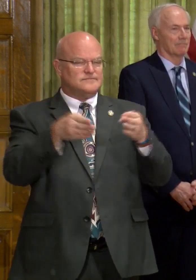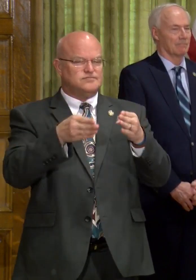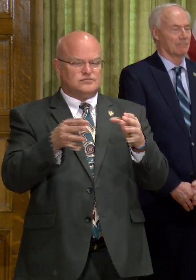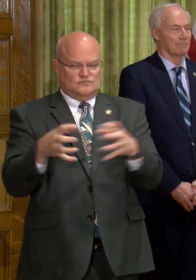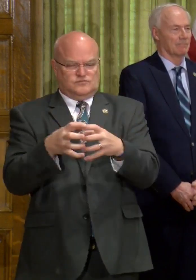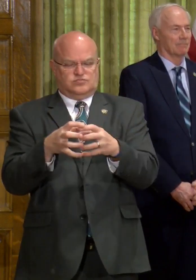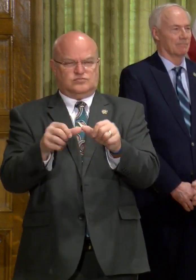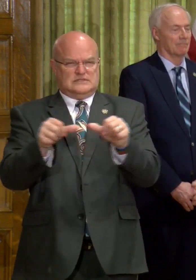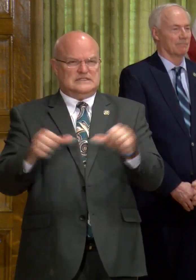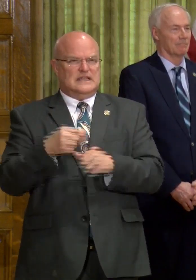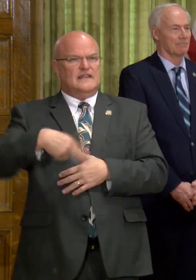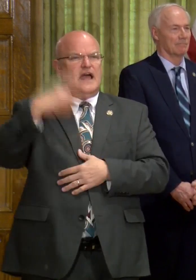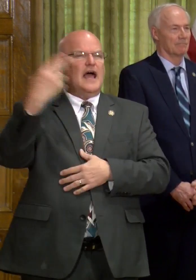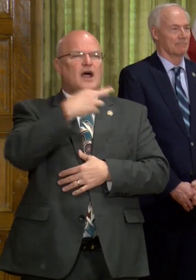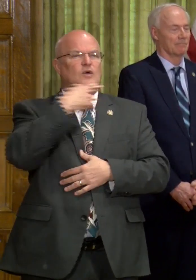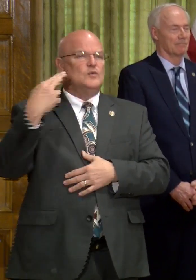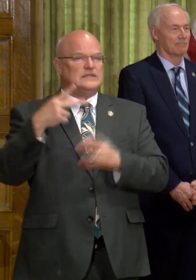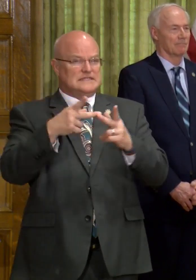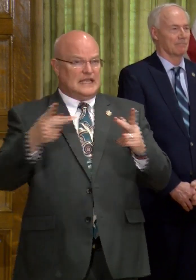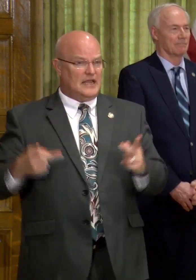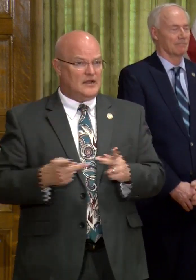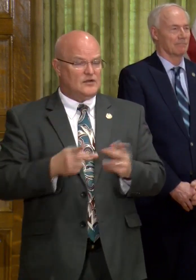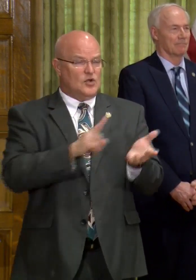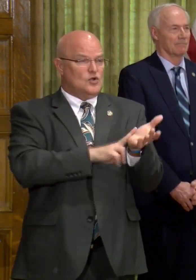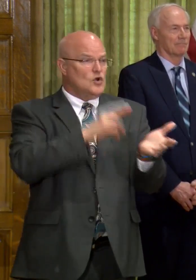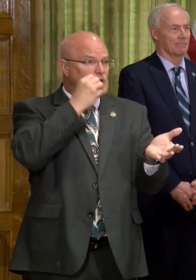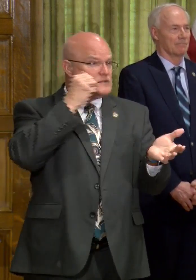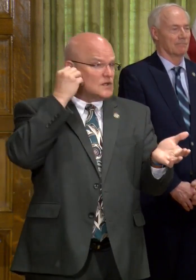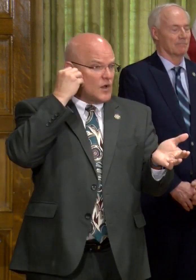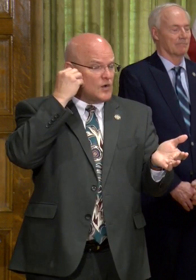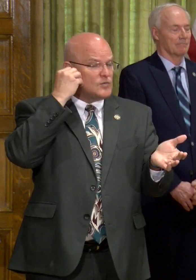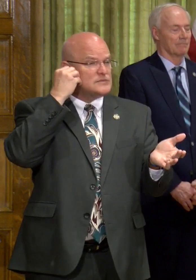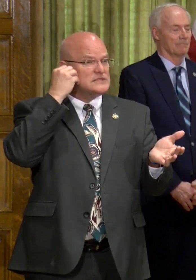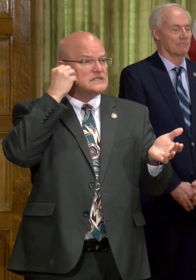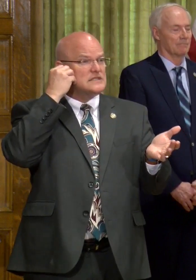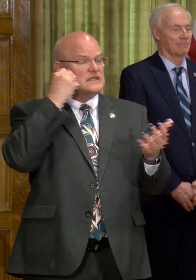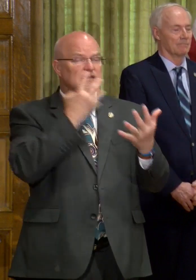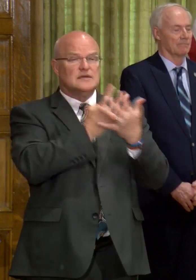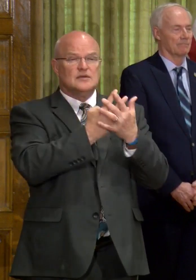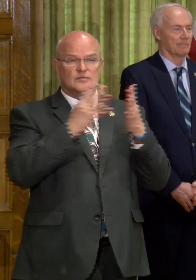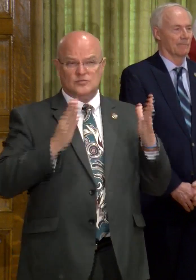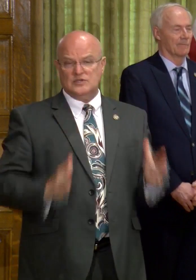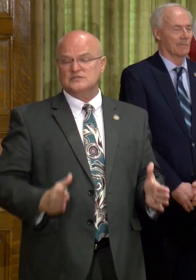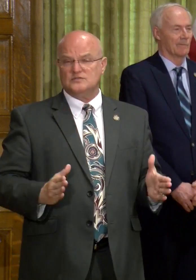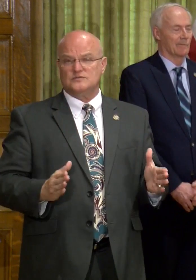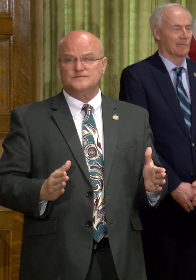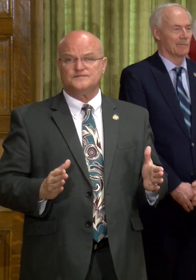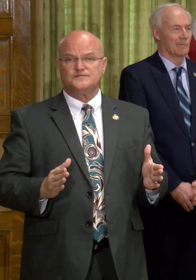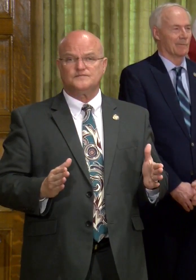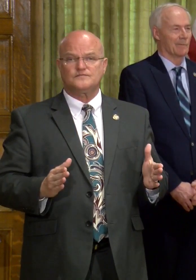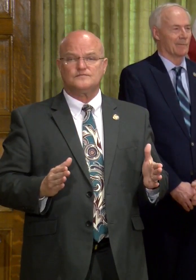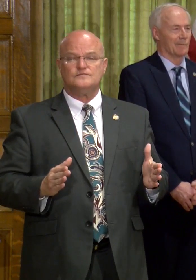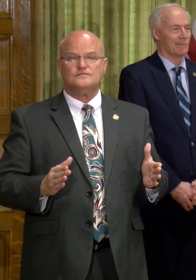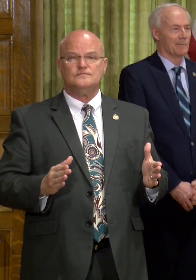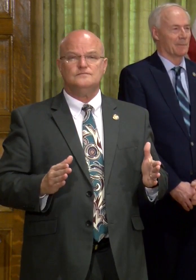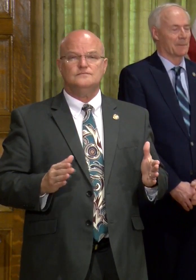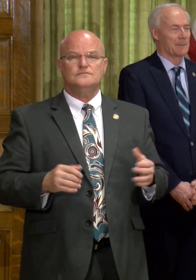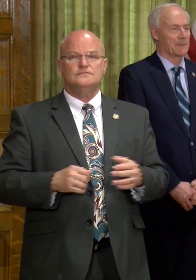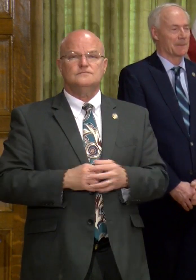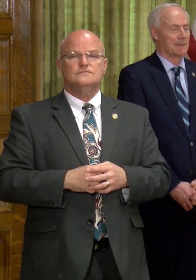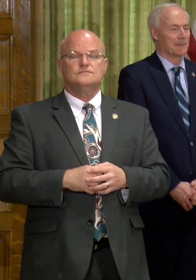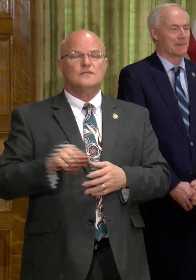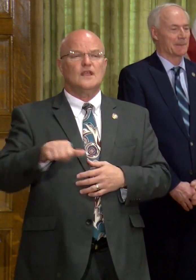congregate settings, these high-risk settings, nursing homes, incarcerated, uh, populations, um,